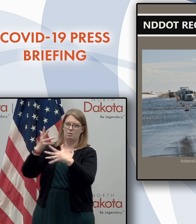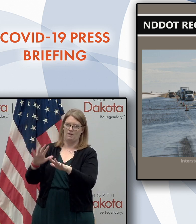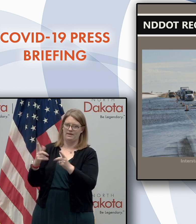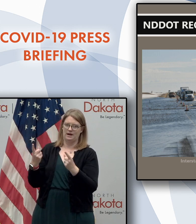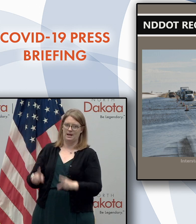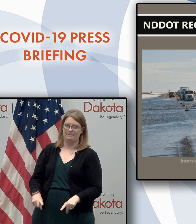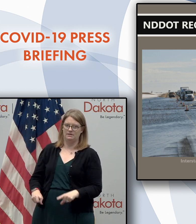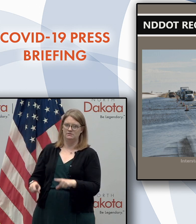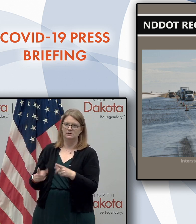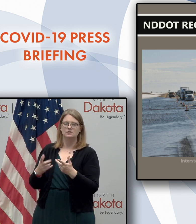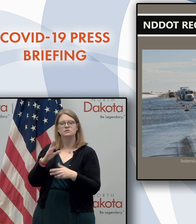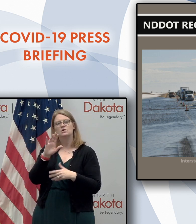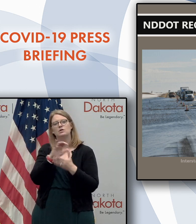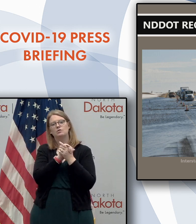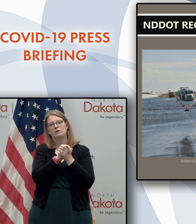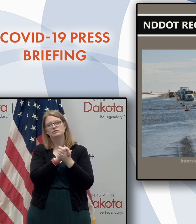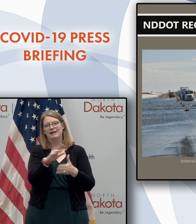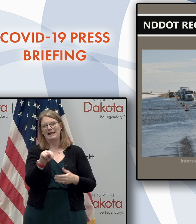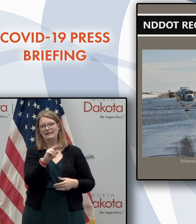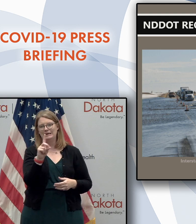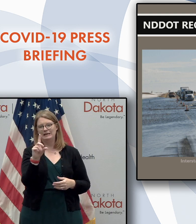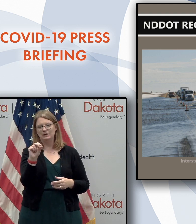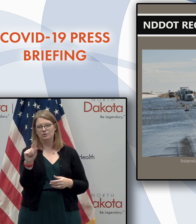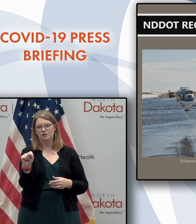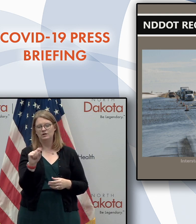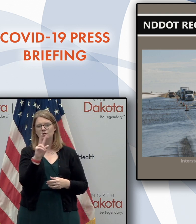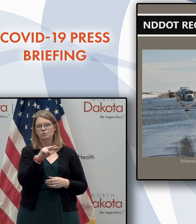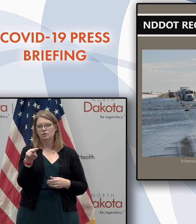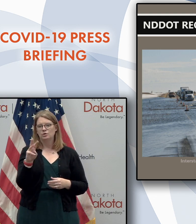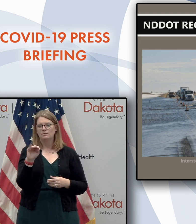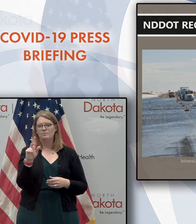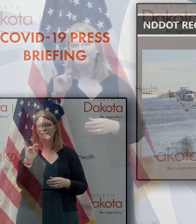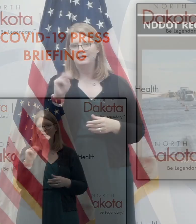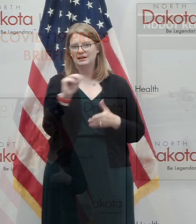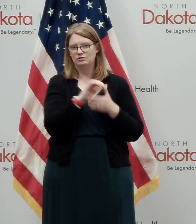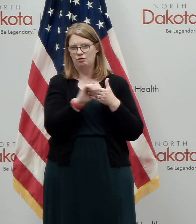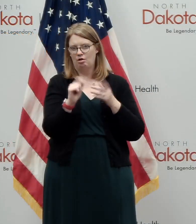So again, congratulations to ND DOT on that $22 million grant.